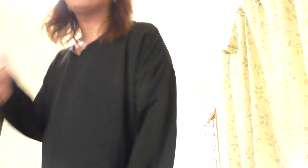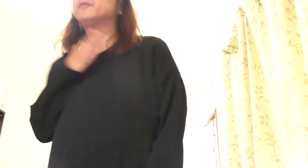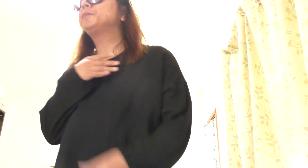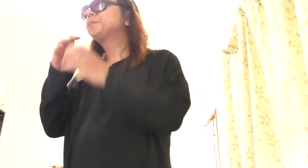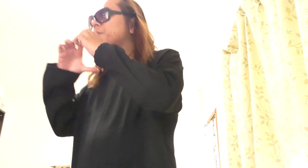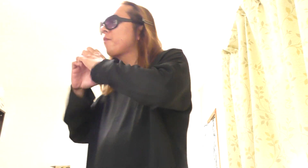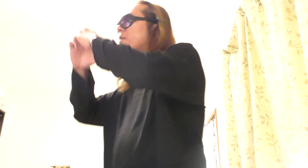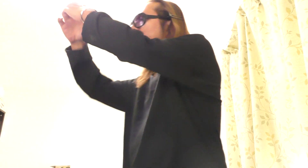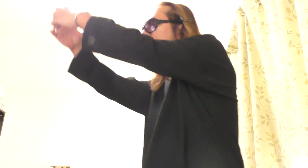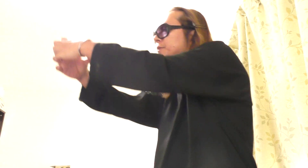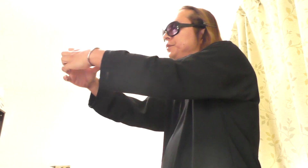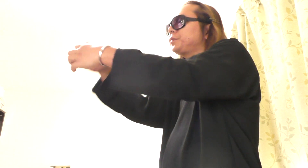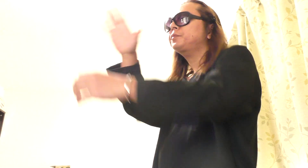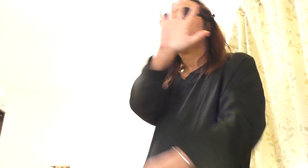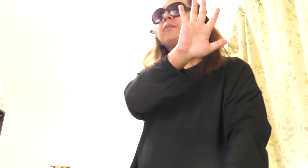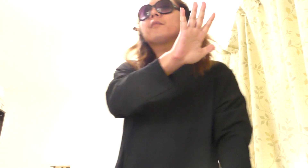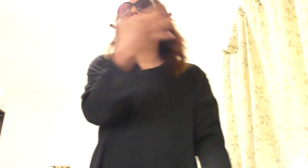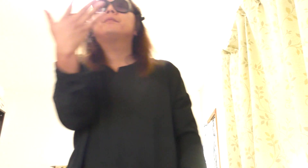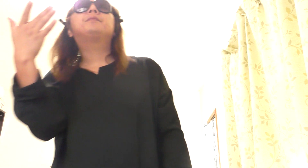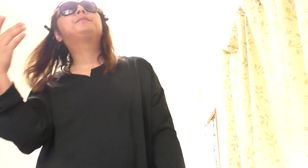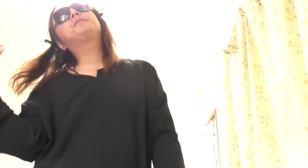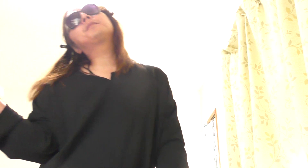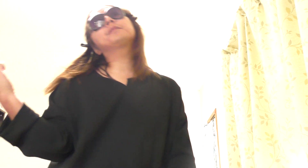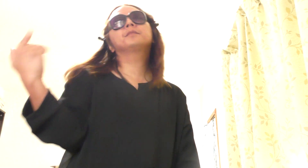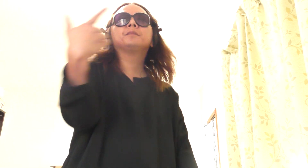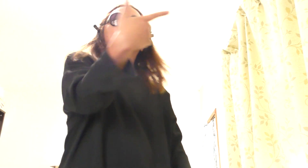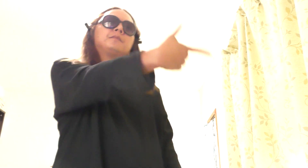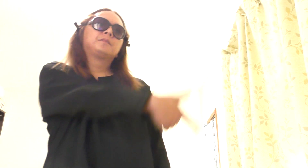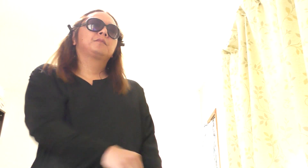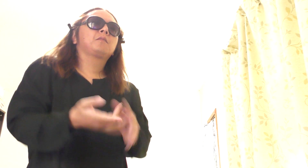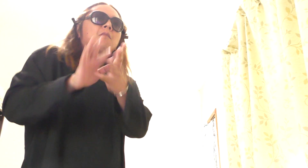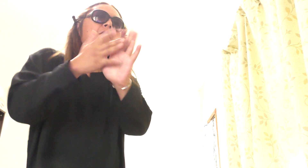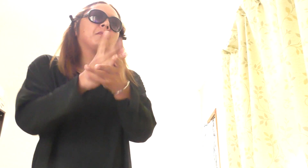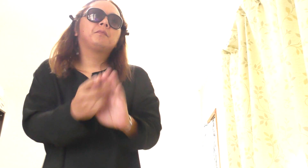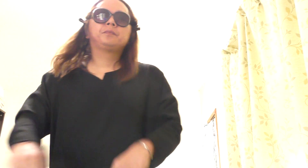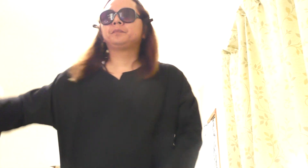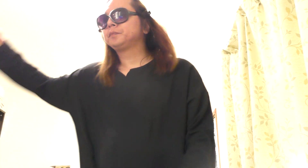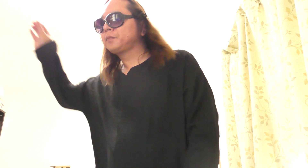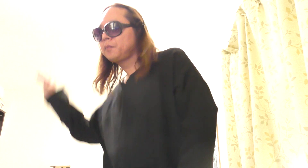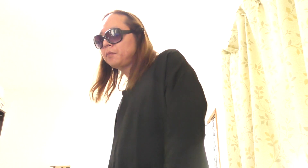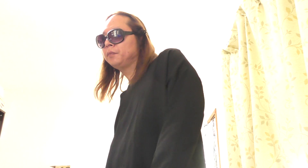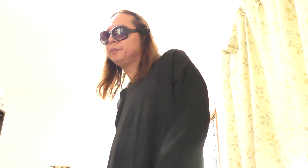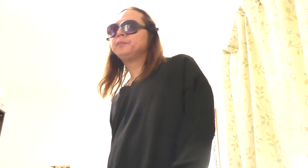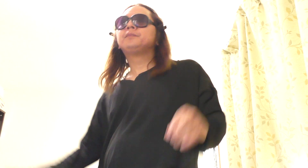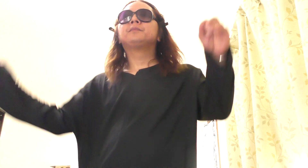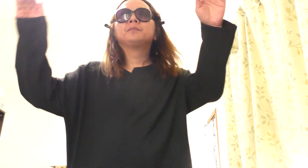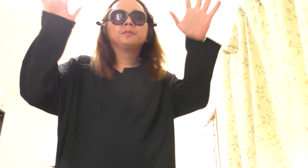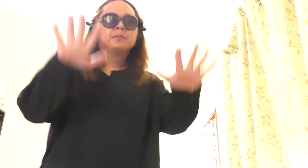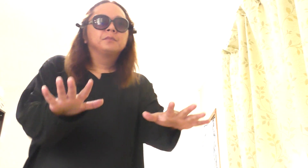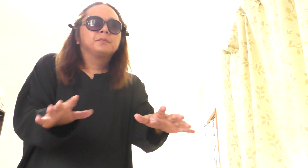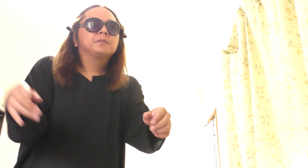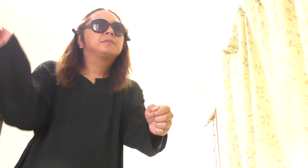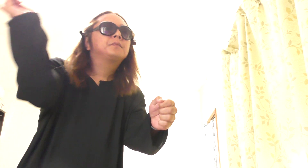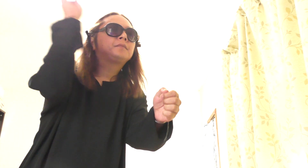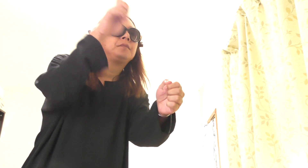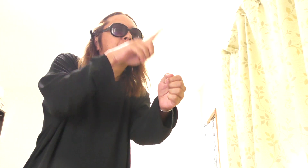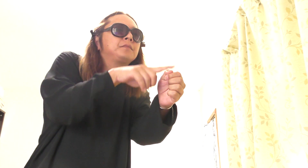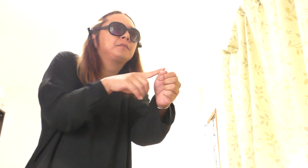thought you would kiss me It's big, they